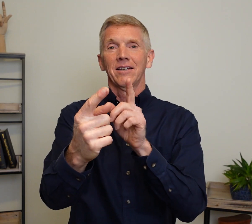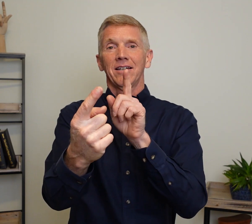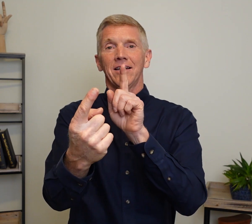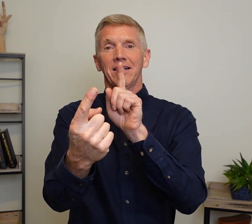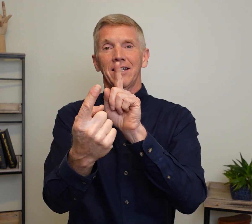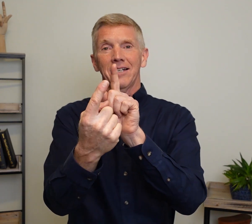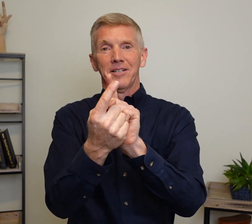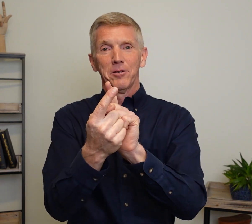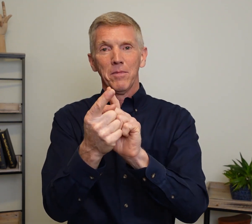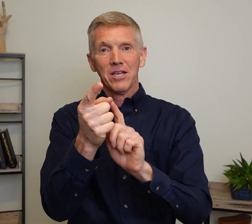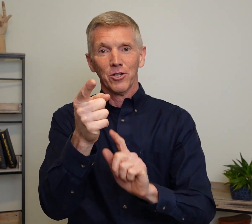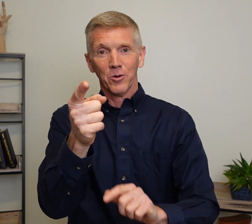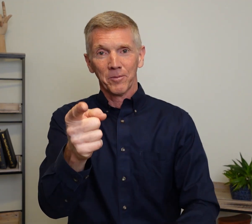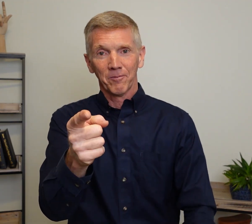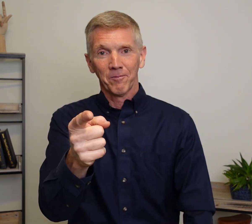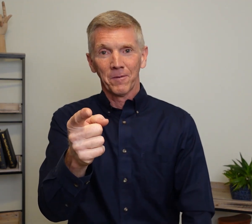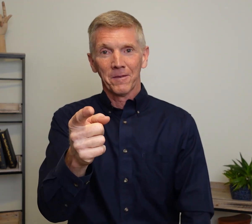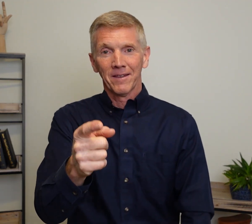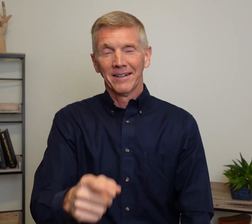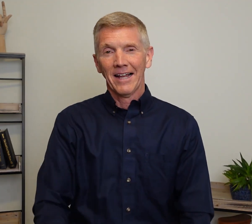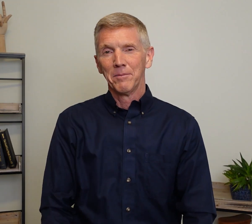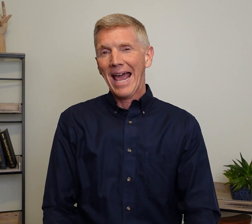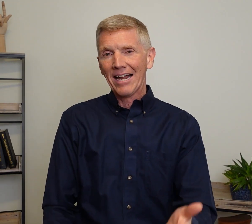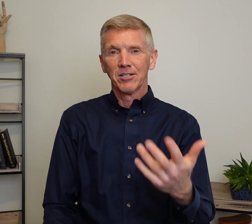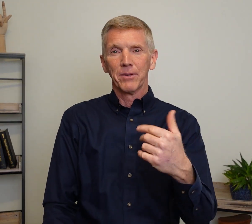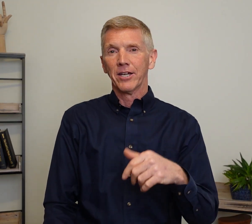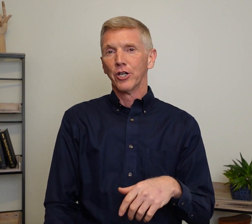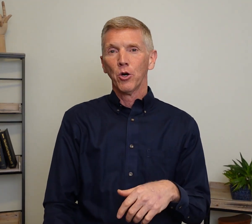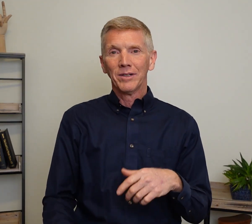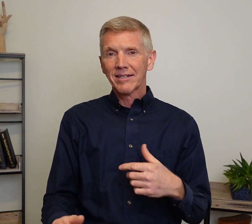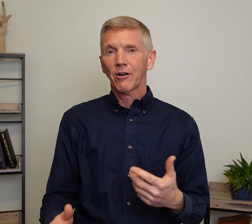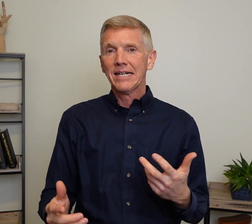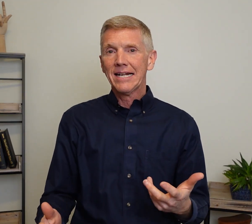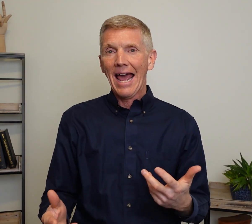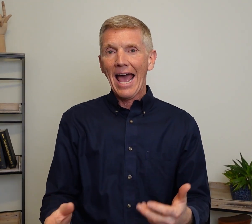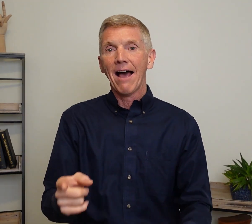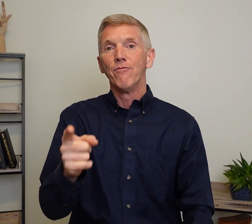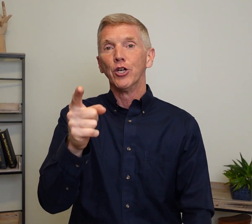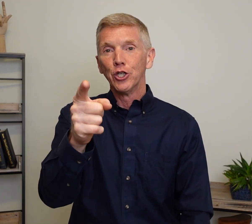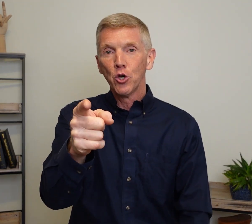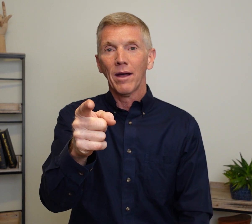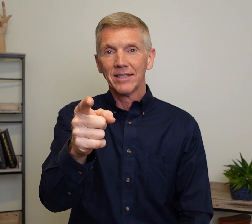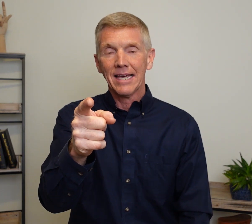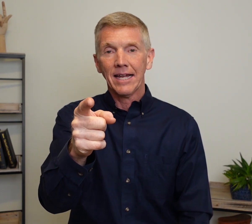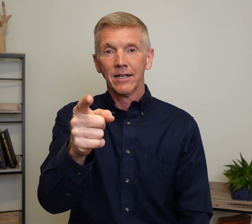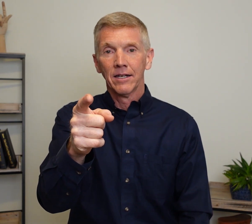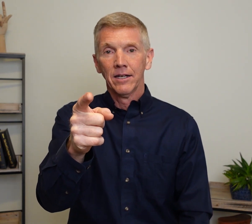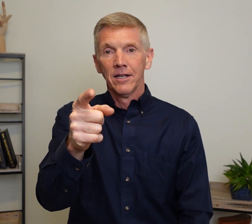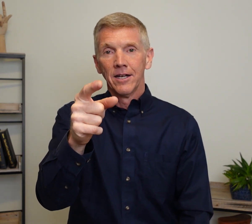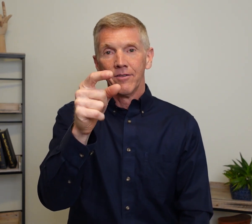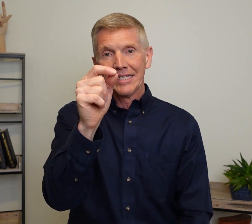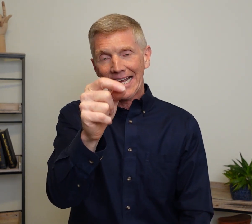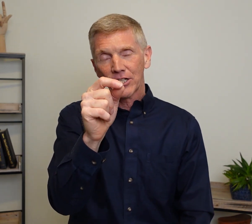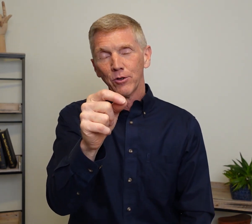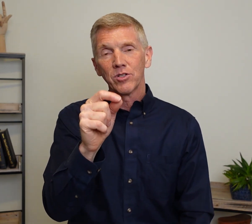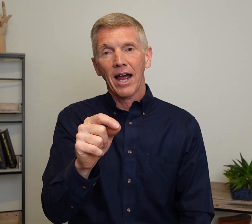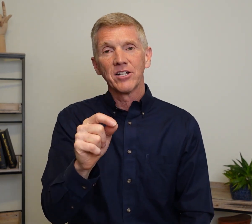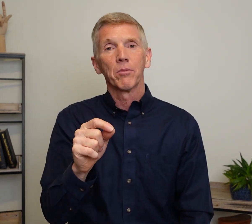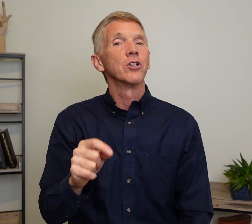Nice to meet you. Now let me add something here. You don't necessarily need to have the you at the end. These next few signs I'm going to